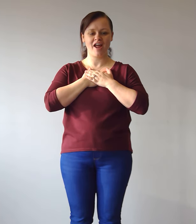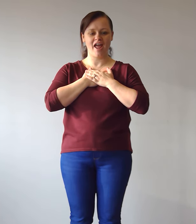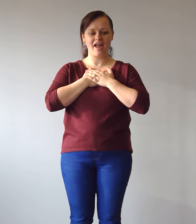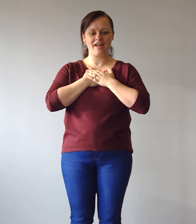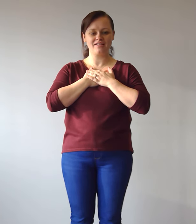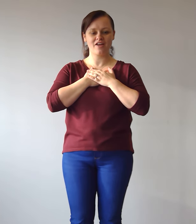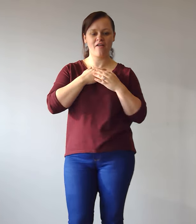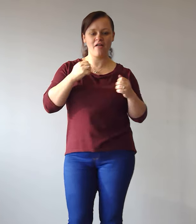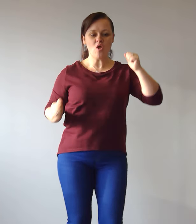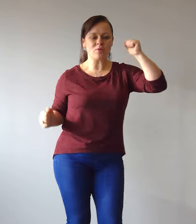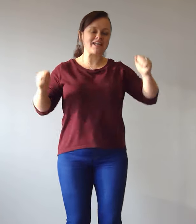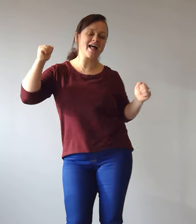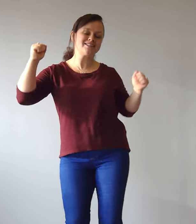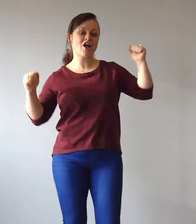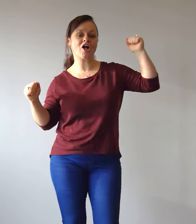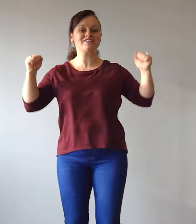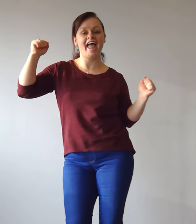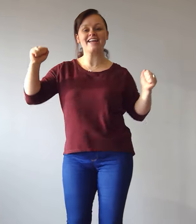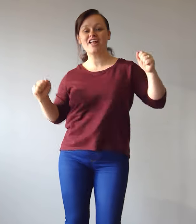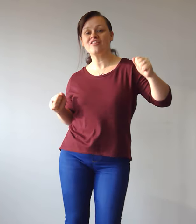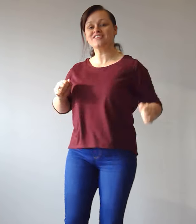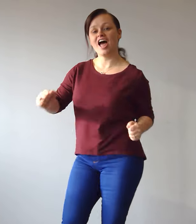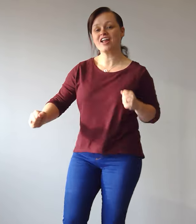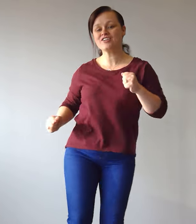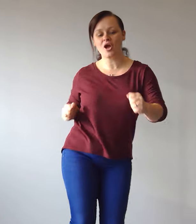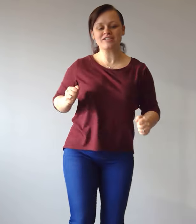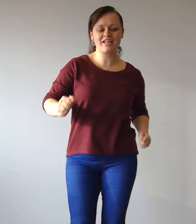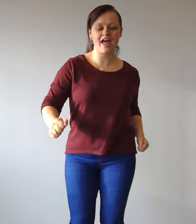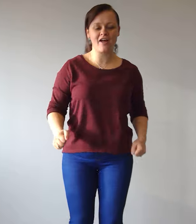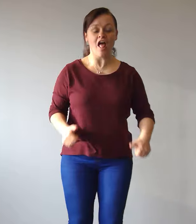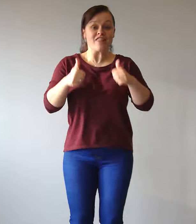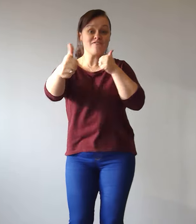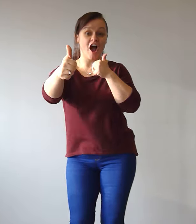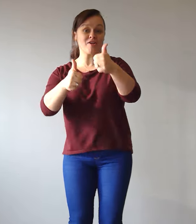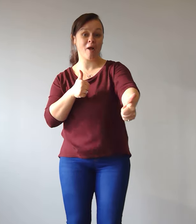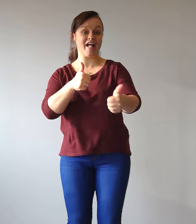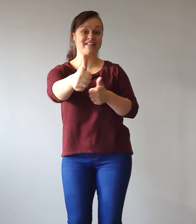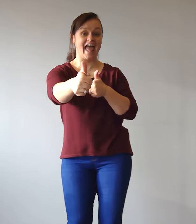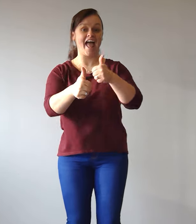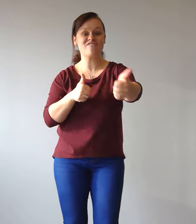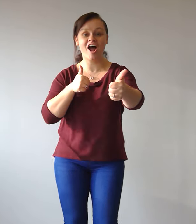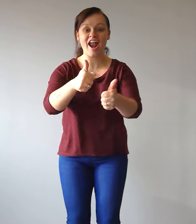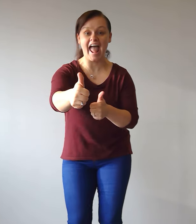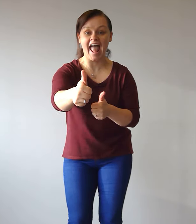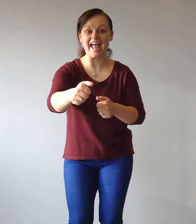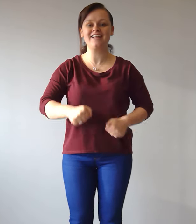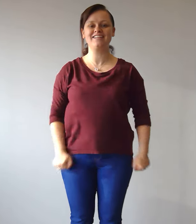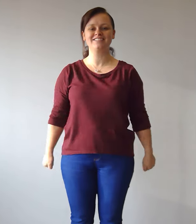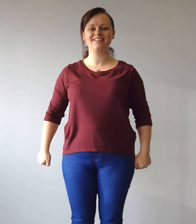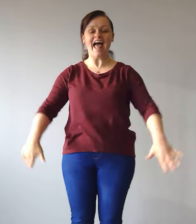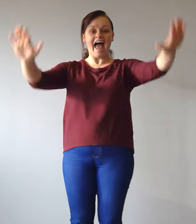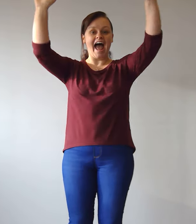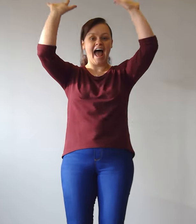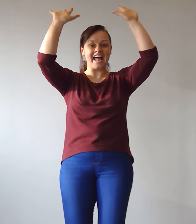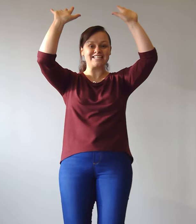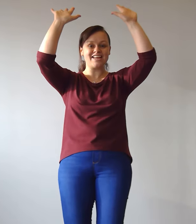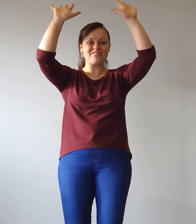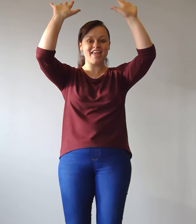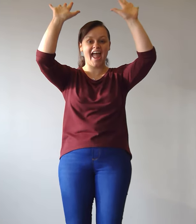friend. Dance all day, all day, all day, fun and love ever, eh? Hands in the